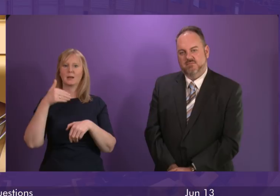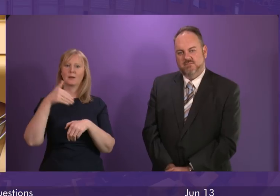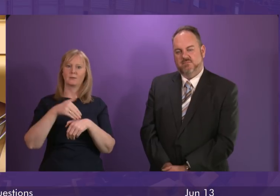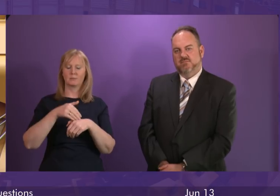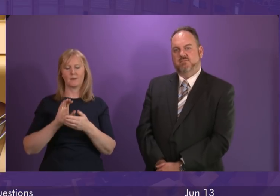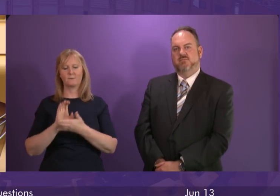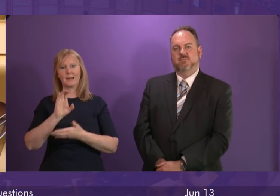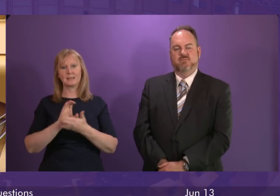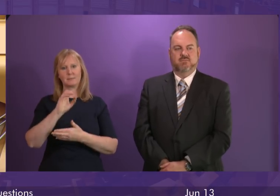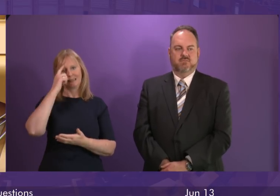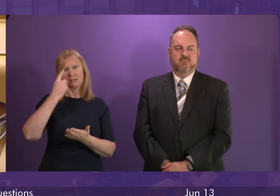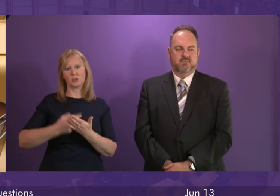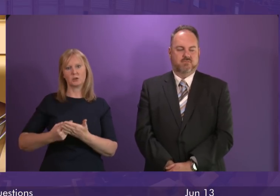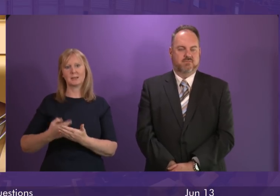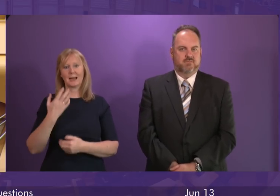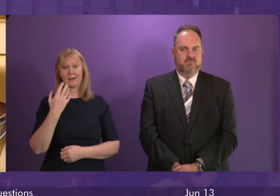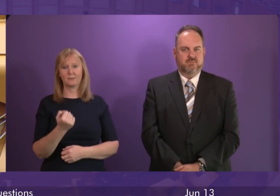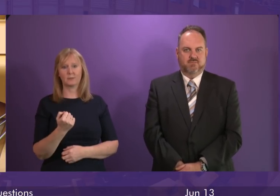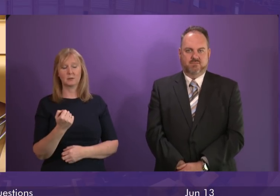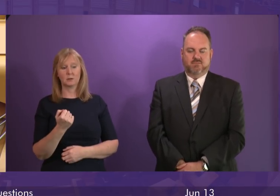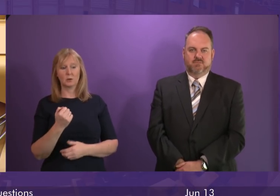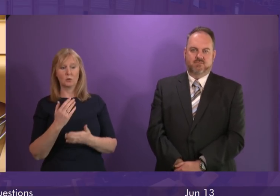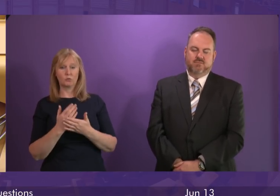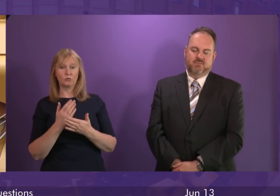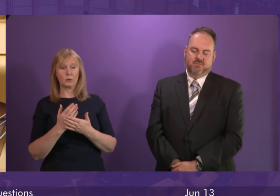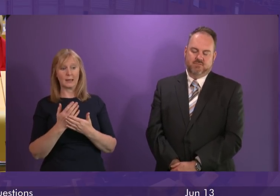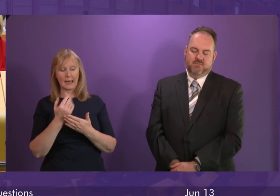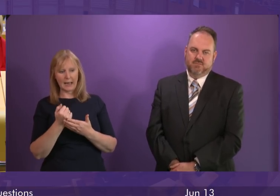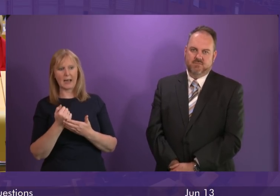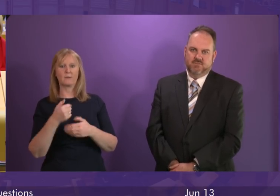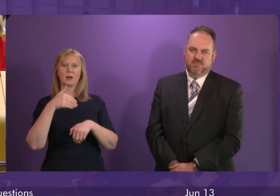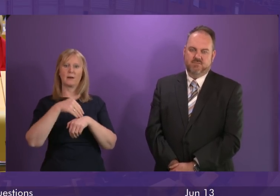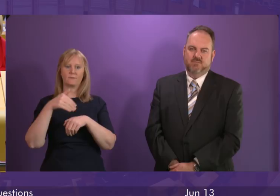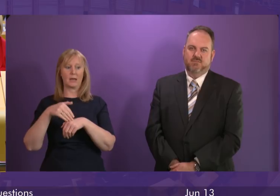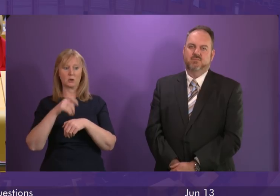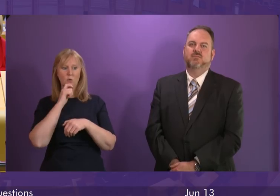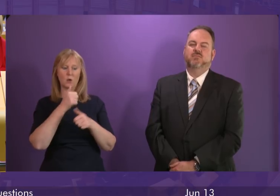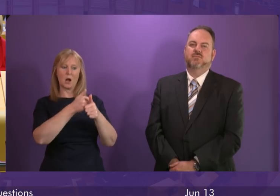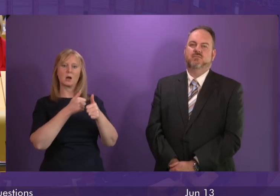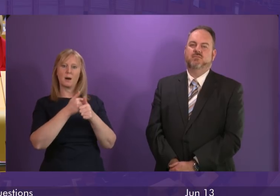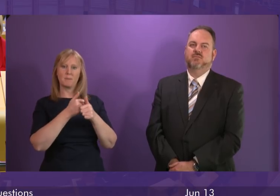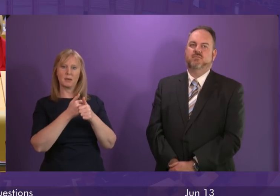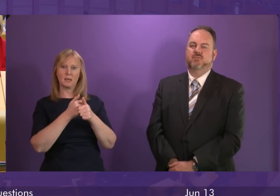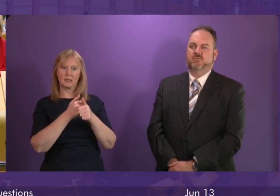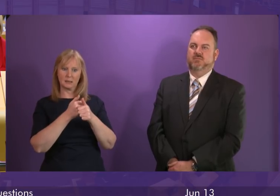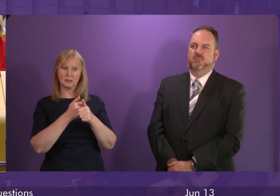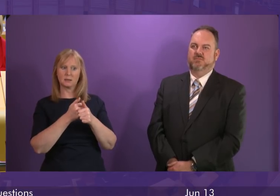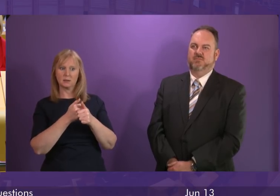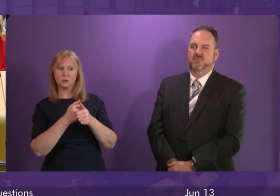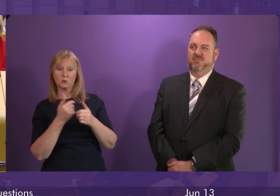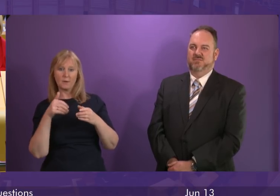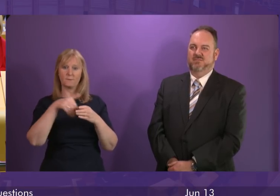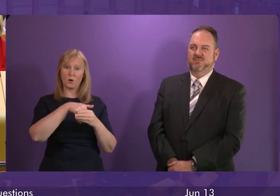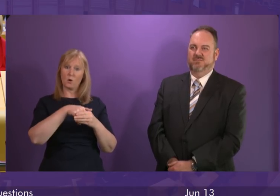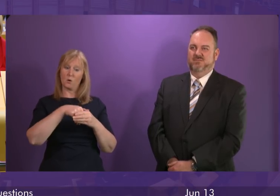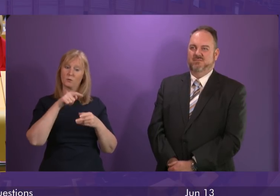investment decisions and that is having a knock-on impact and the number of companies that are coming forward to schemes like this and